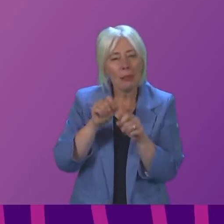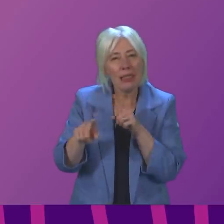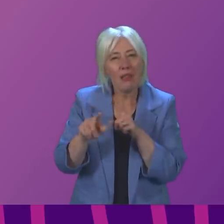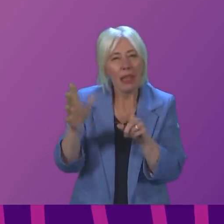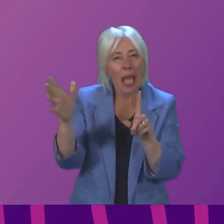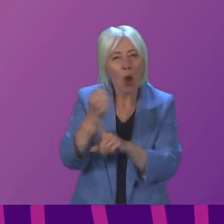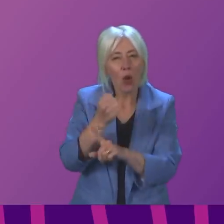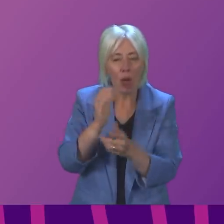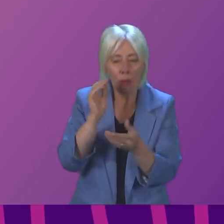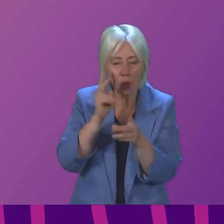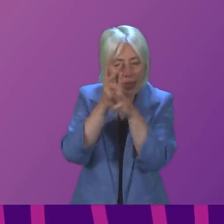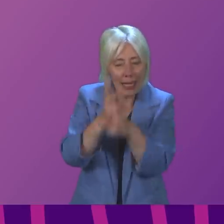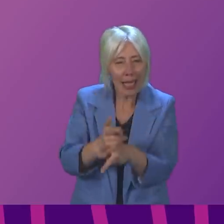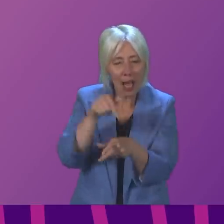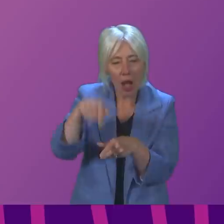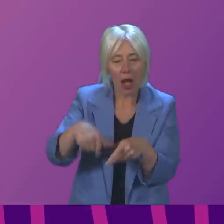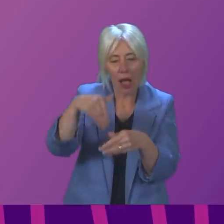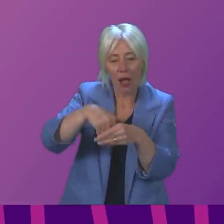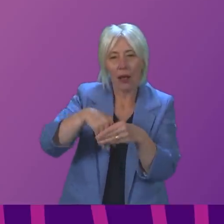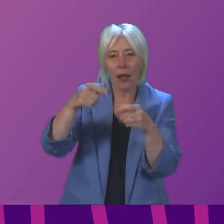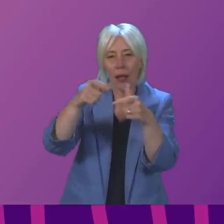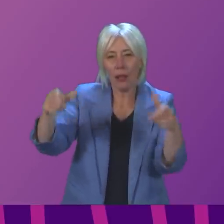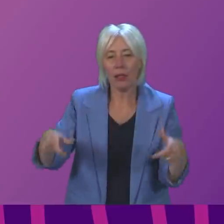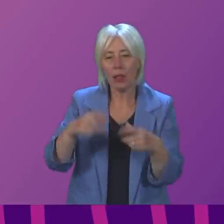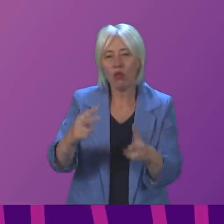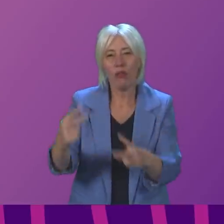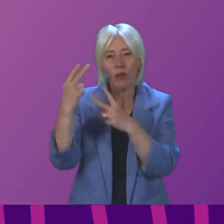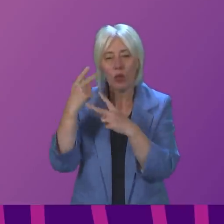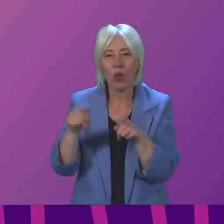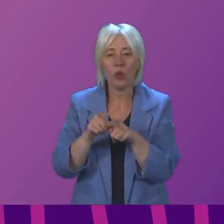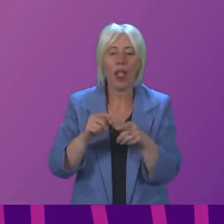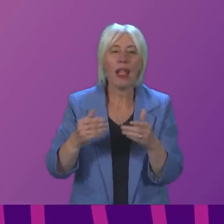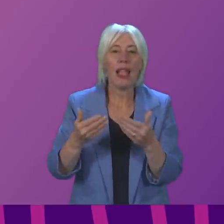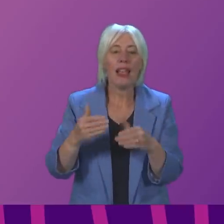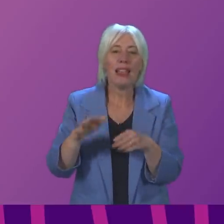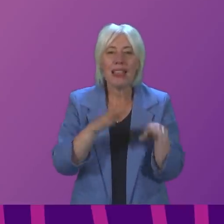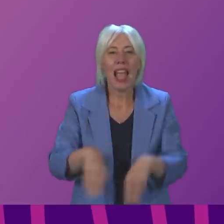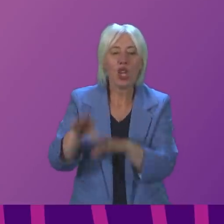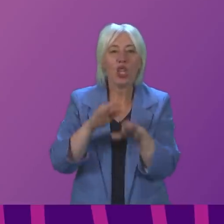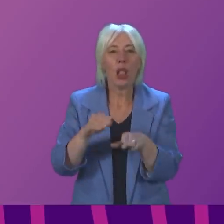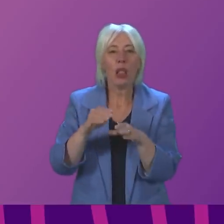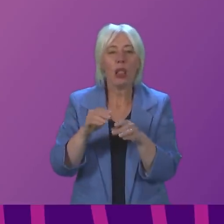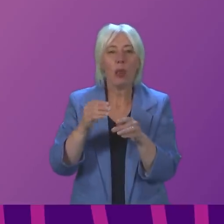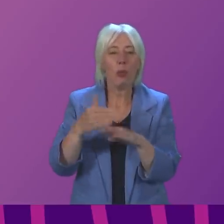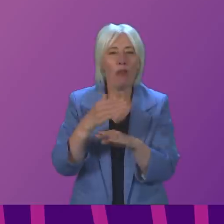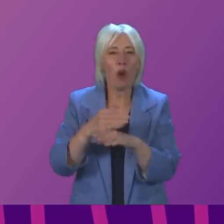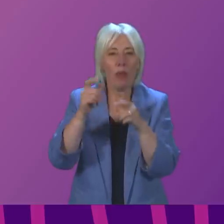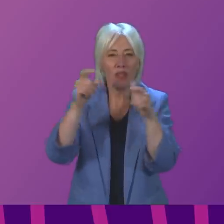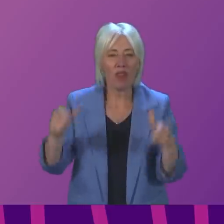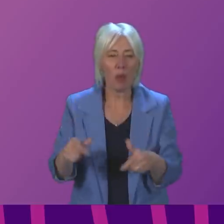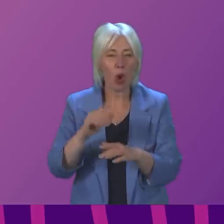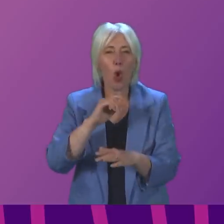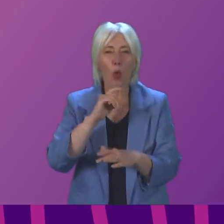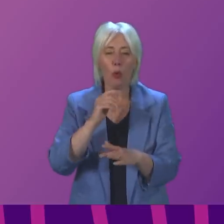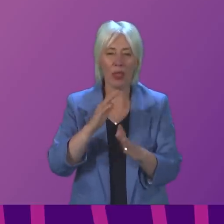care within the context of that wider review. The only other thing I would add to that, of course, is the national performance framework is intended to be a cross-cutting framework.